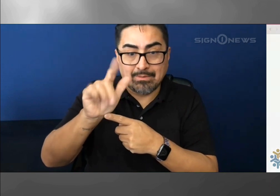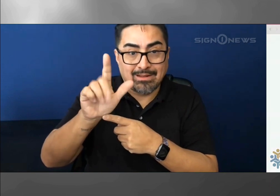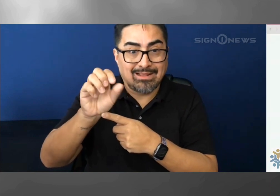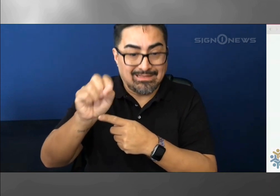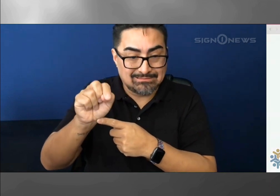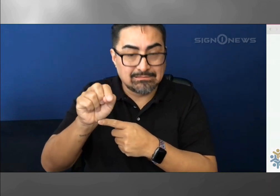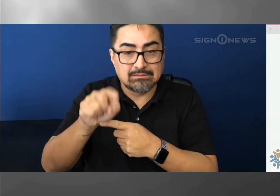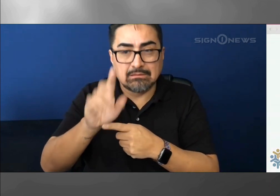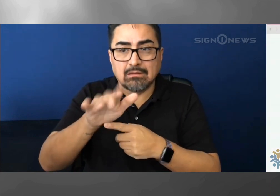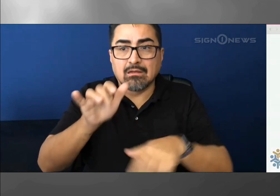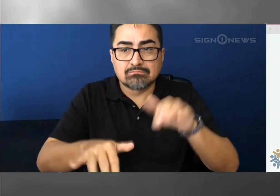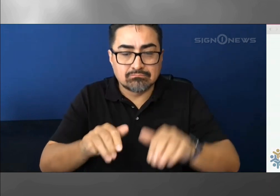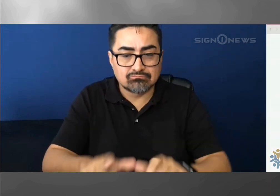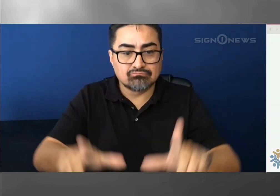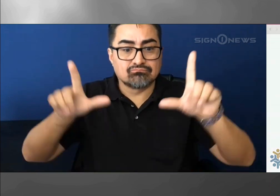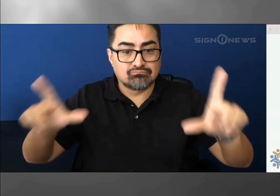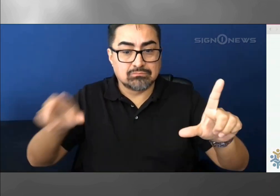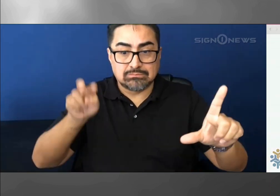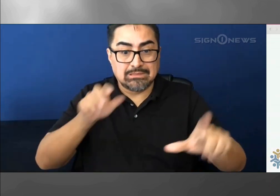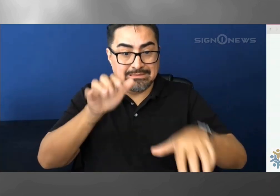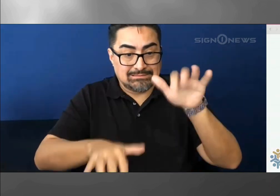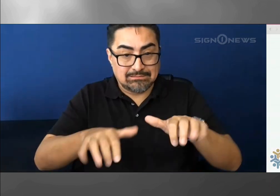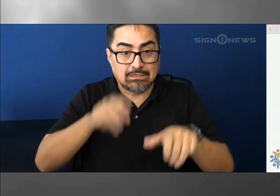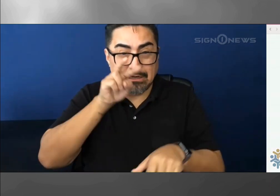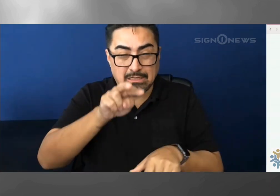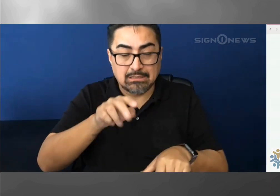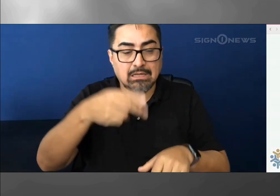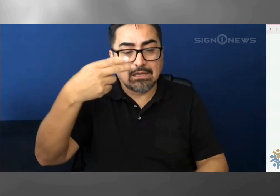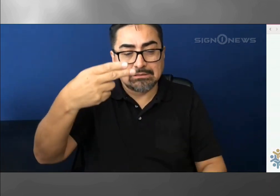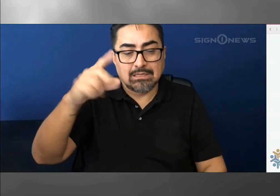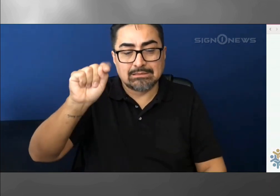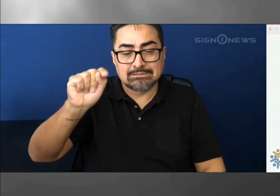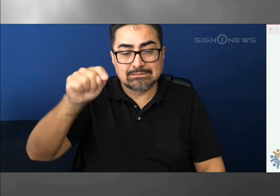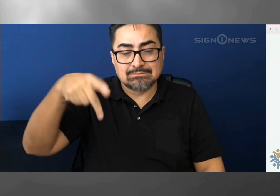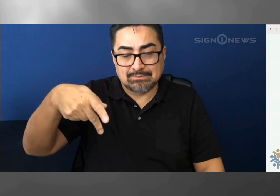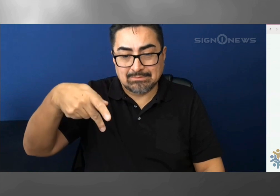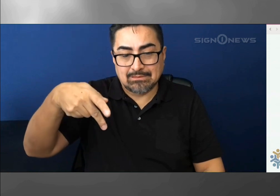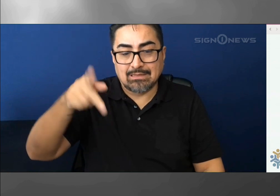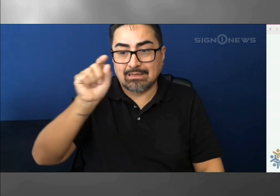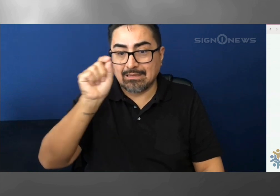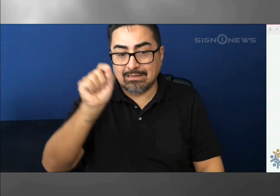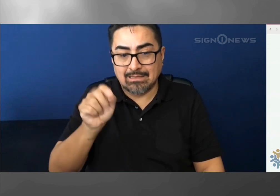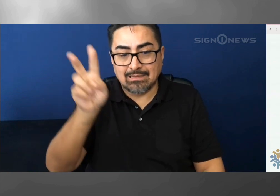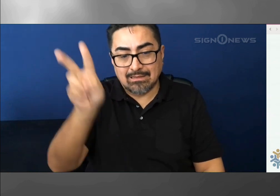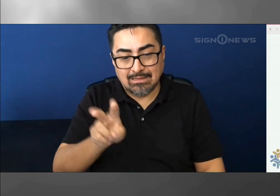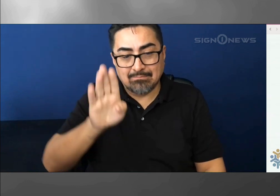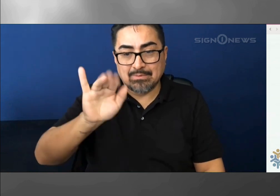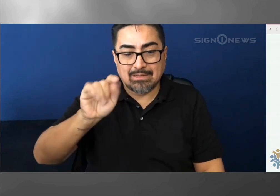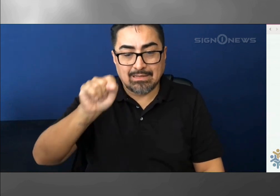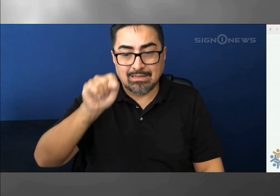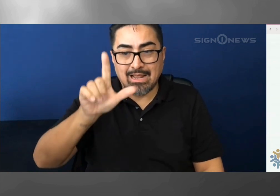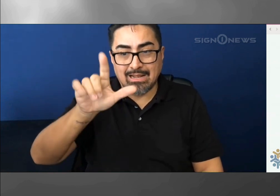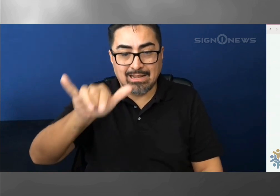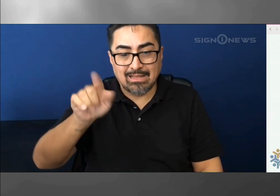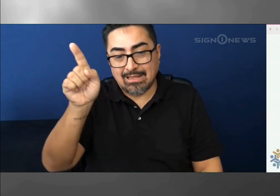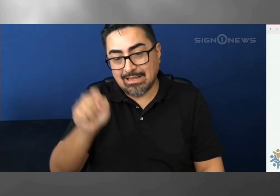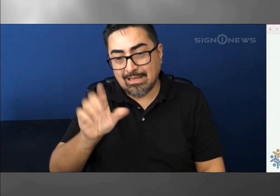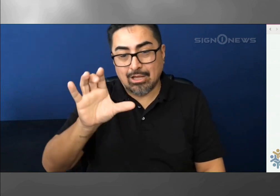on the ballot envelope, or it could be that your county was unsure if your signature matches